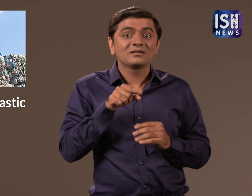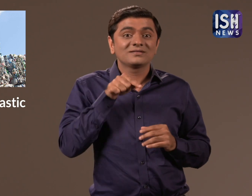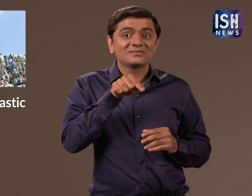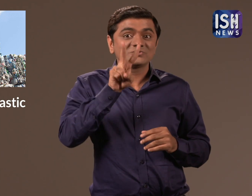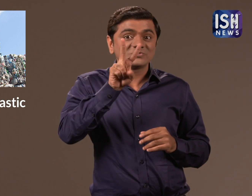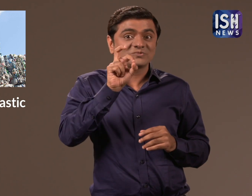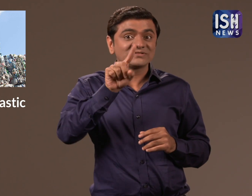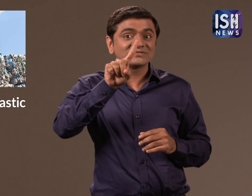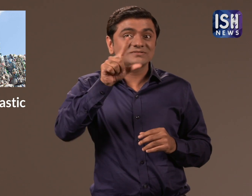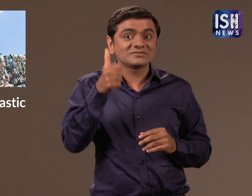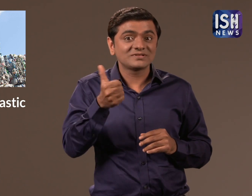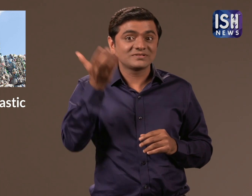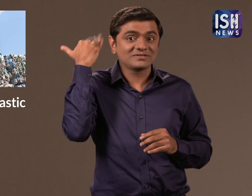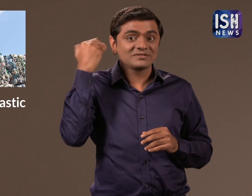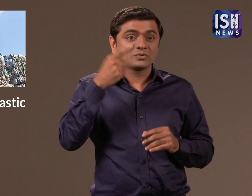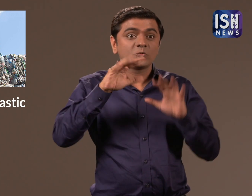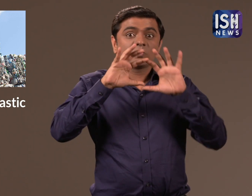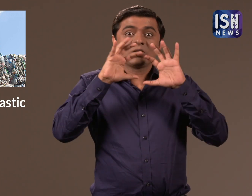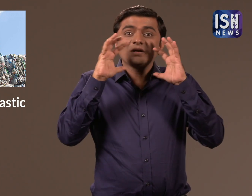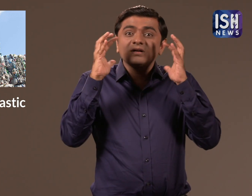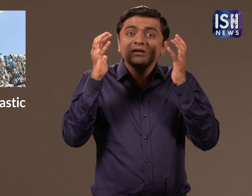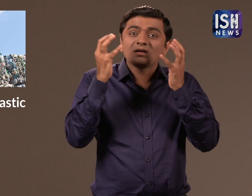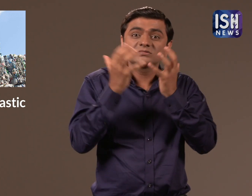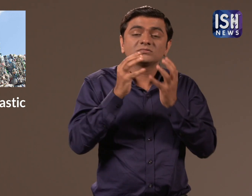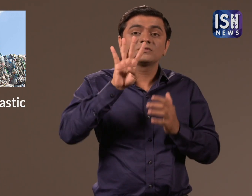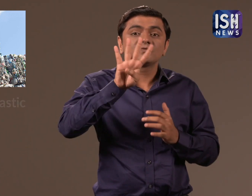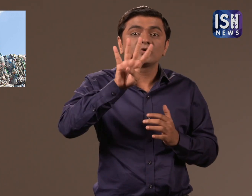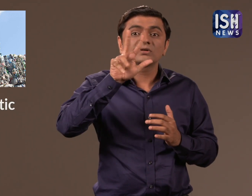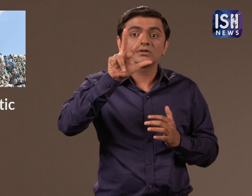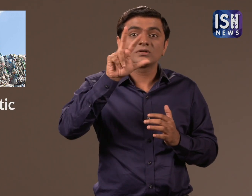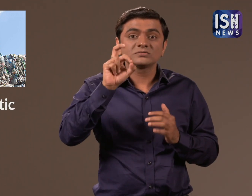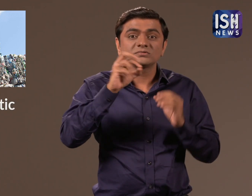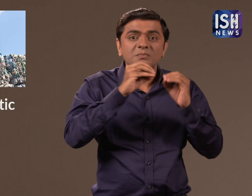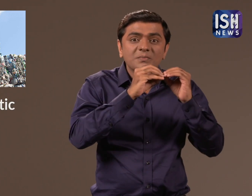In 2016, the world consumed 480 billion plastic bottles.